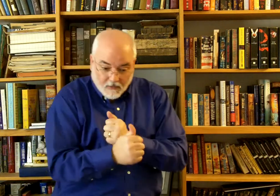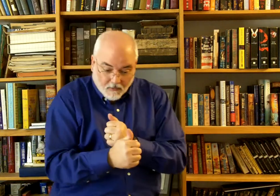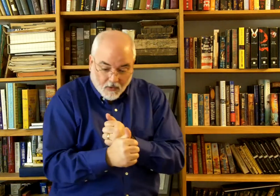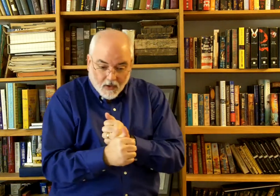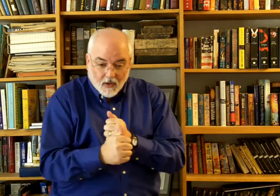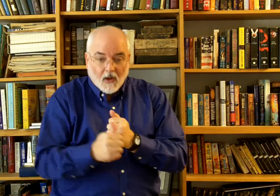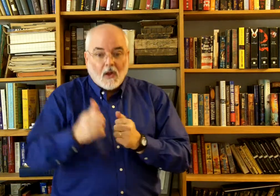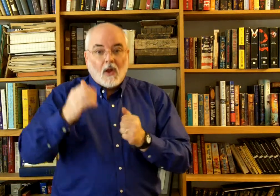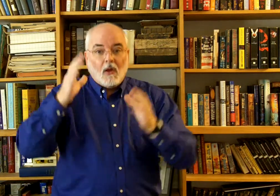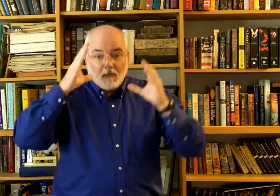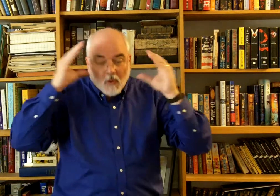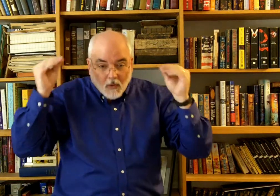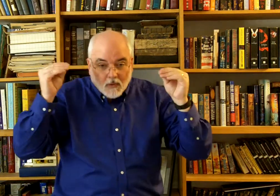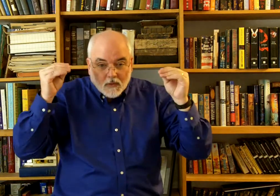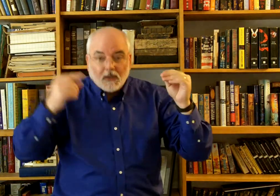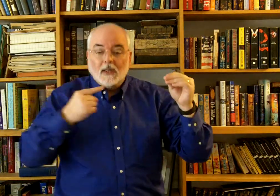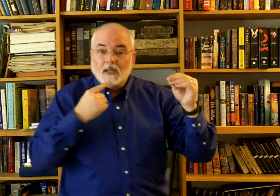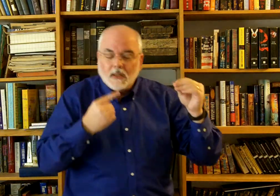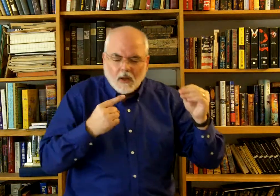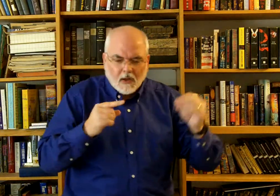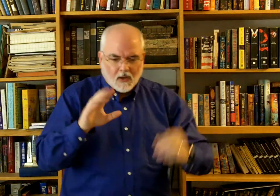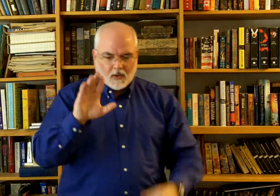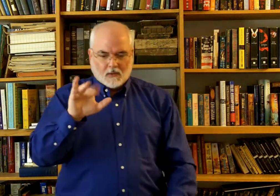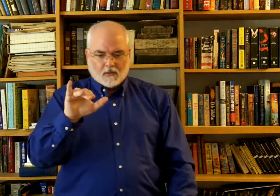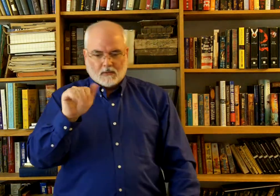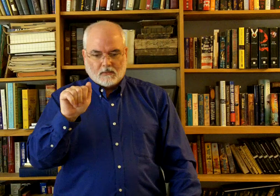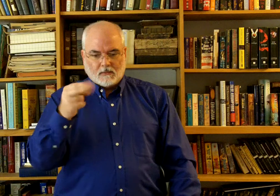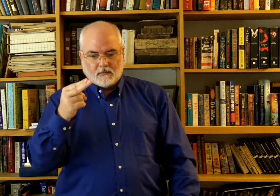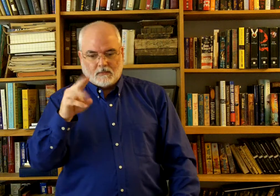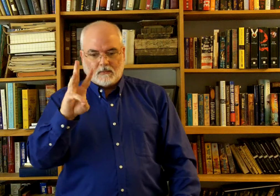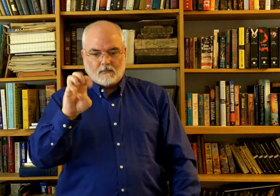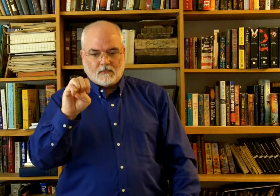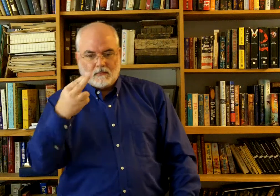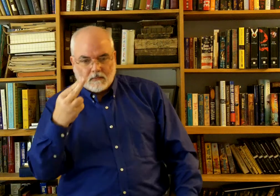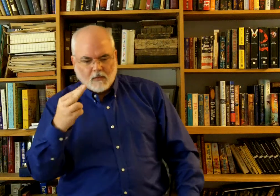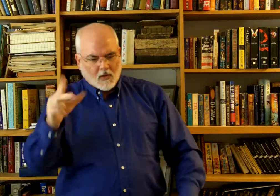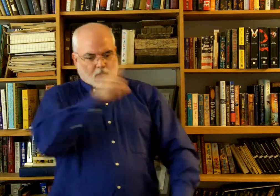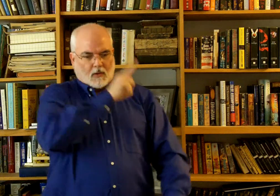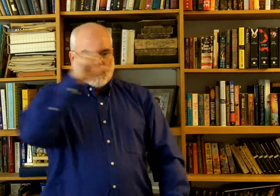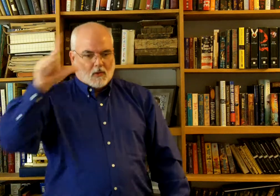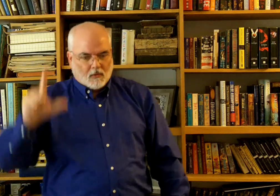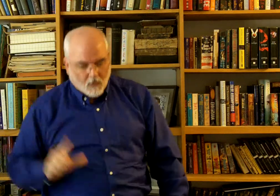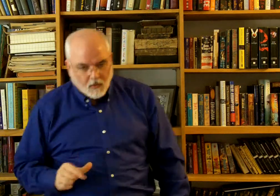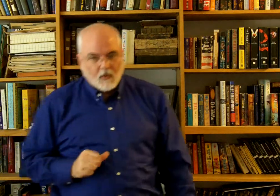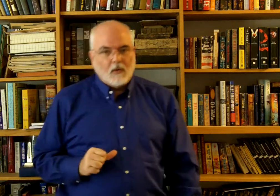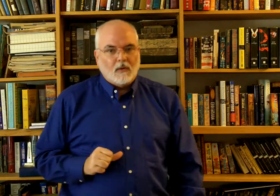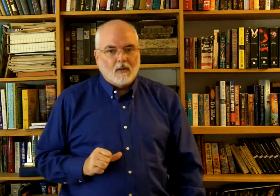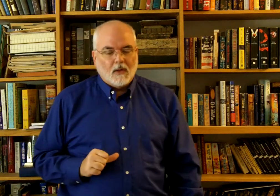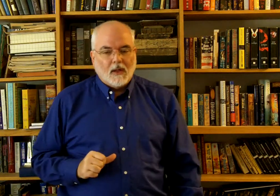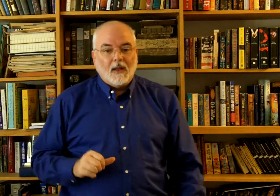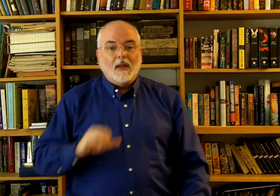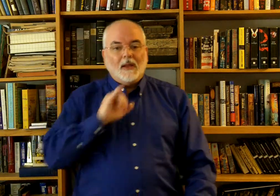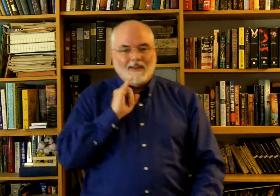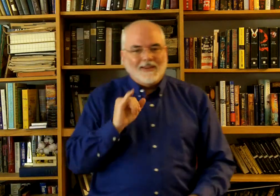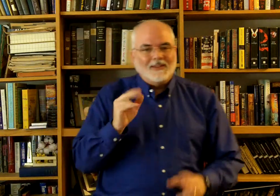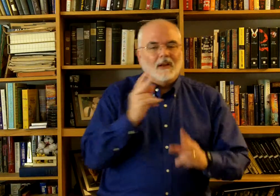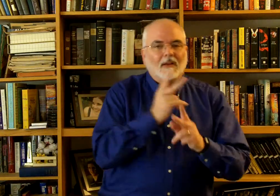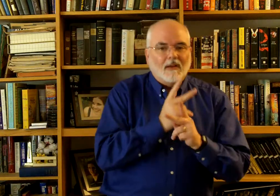and said, The Yahweh, the Lord, is a kind and